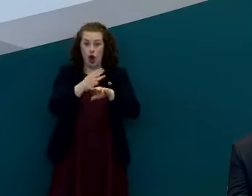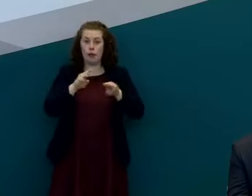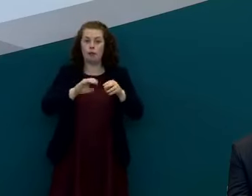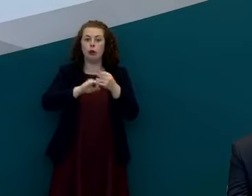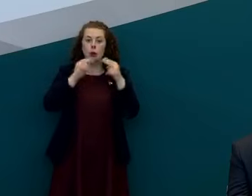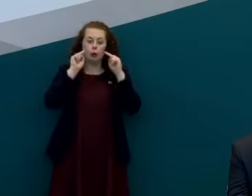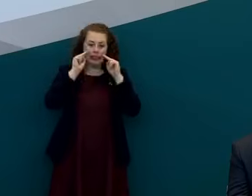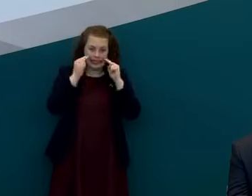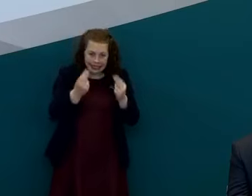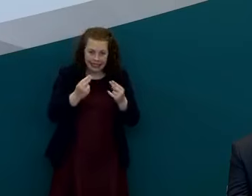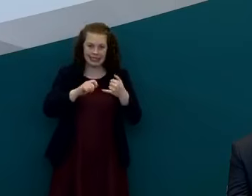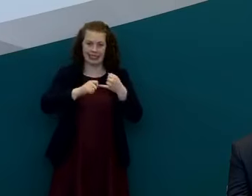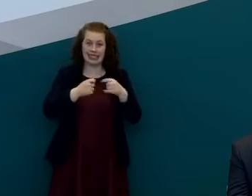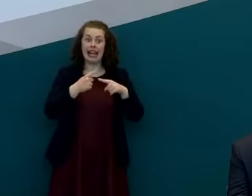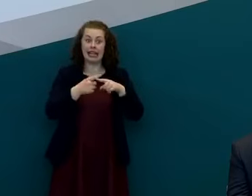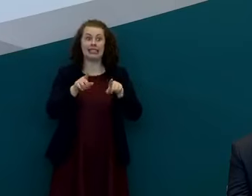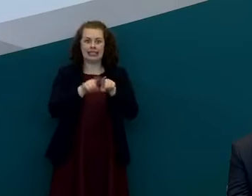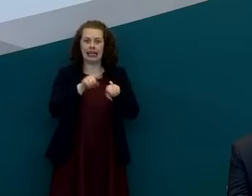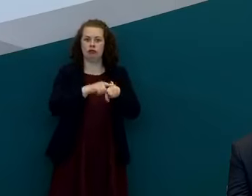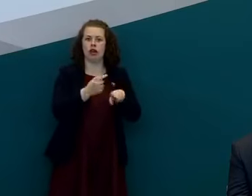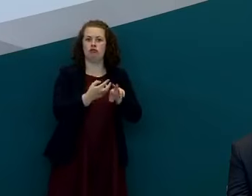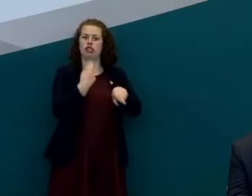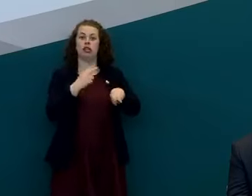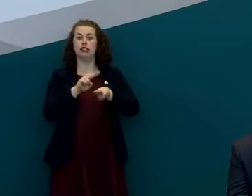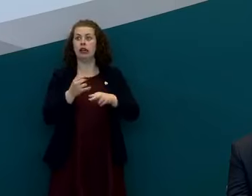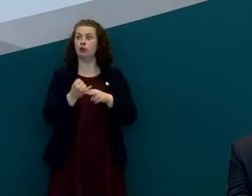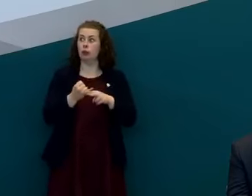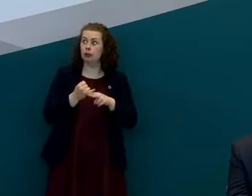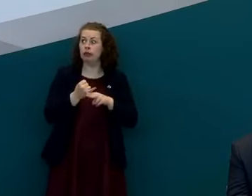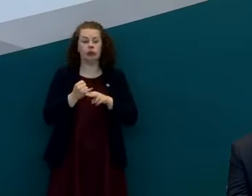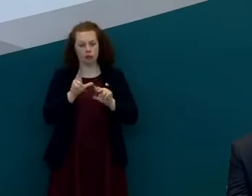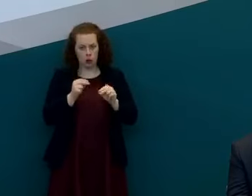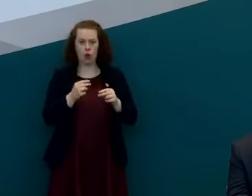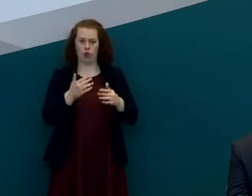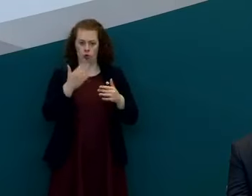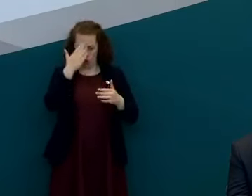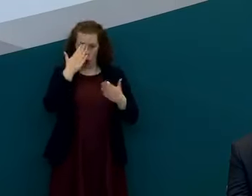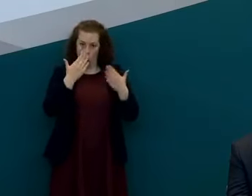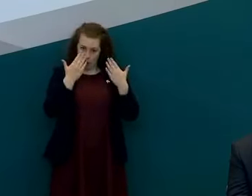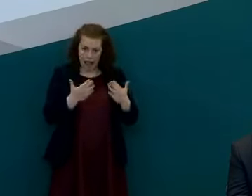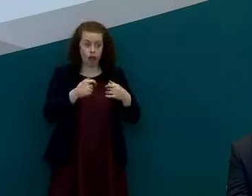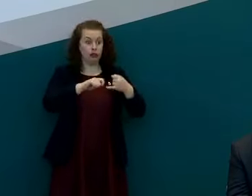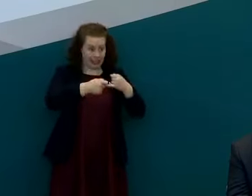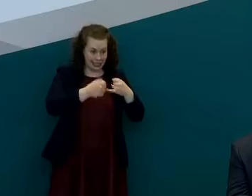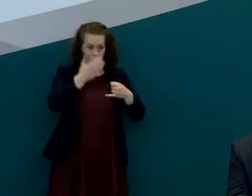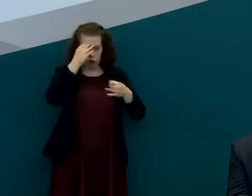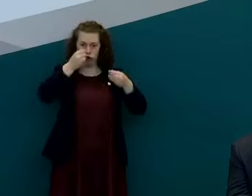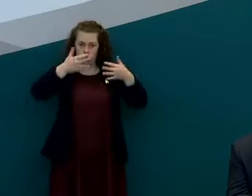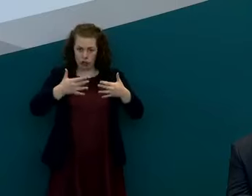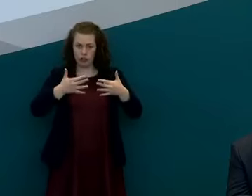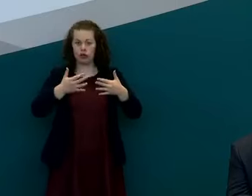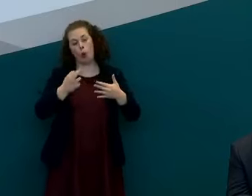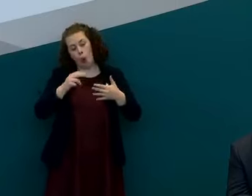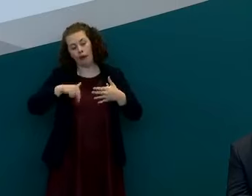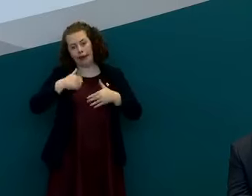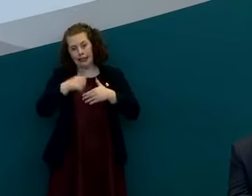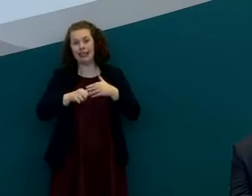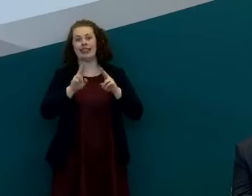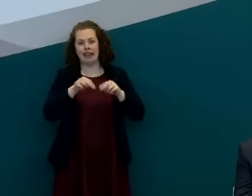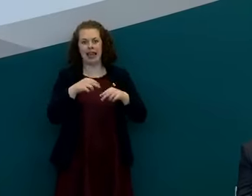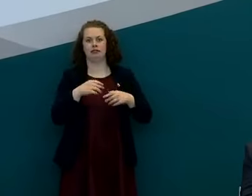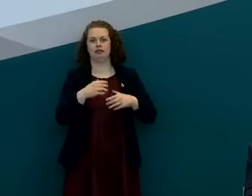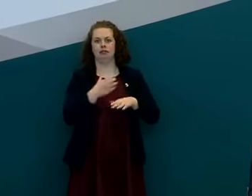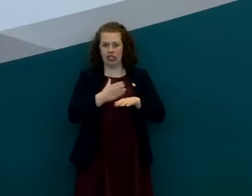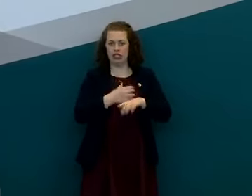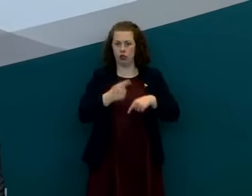be tested and have real-time reporting of those results which is in effect a result available on the day of testing or on the following day okay and maybe